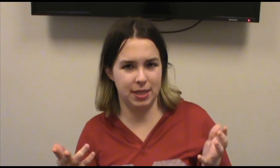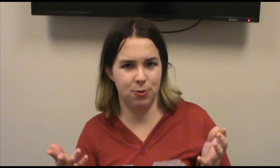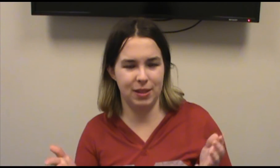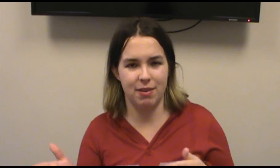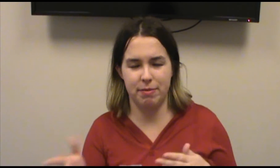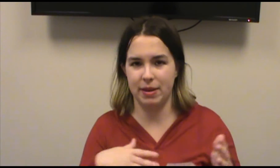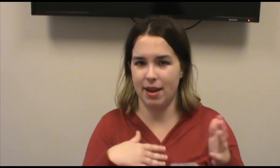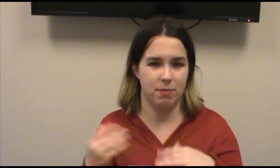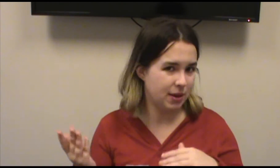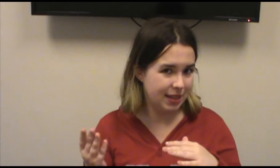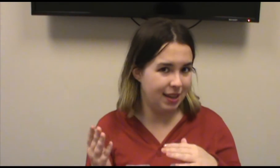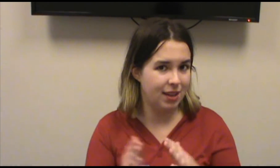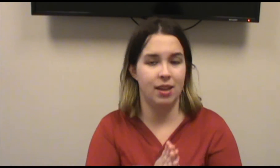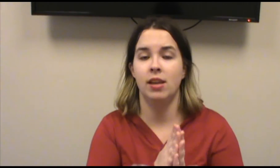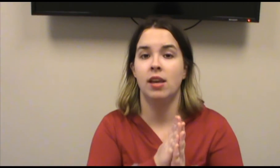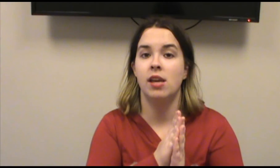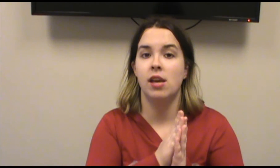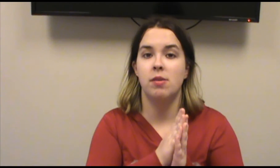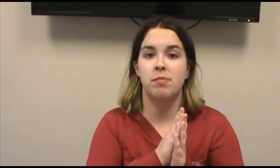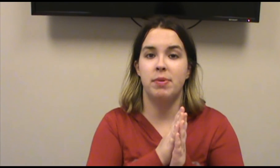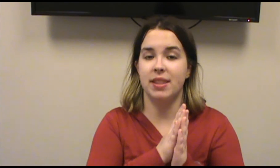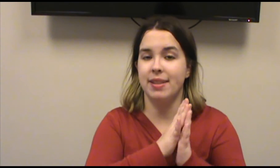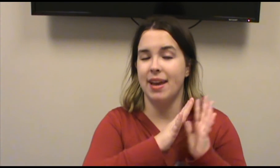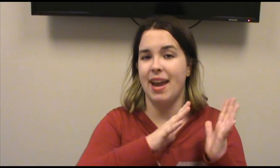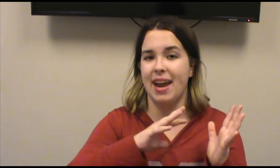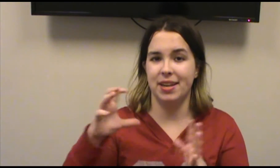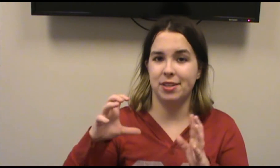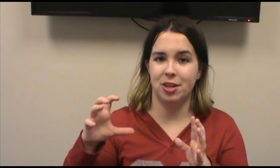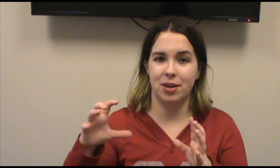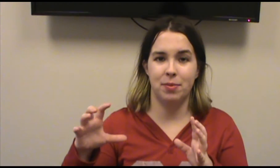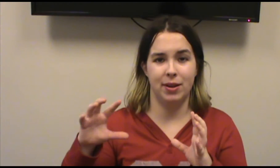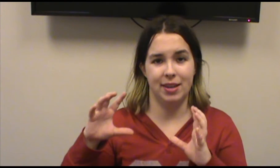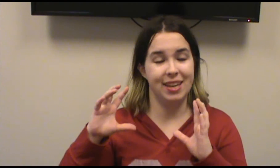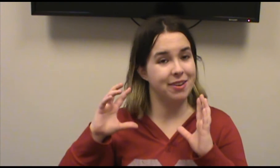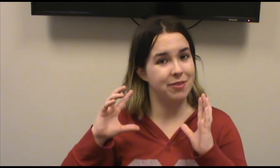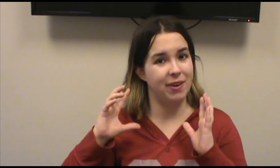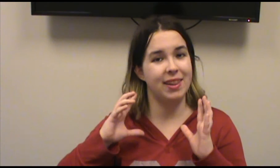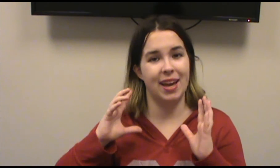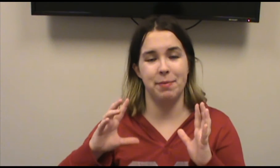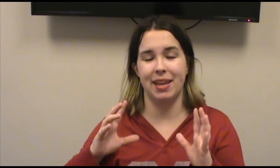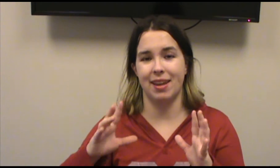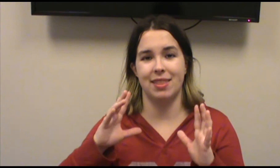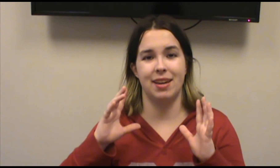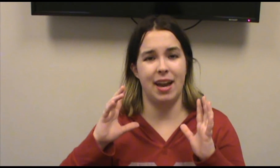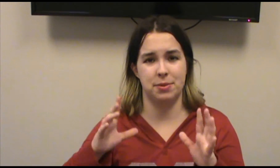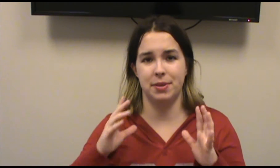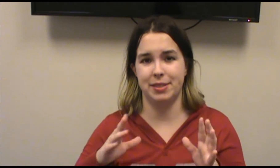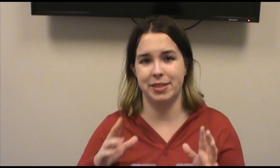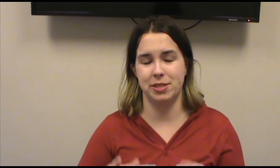who he loved, but not really. But then the ending chunk when he finally had to make like the actual decision